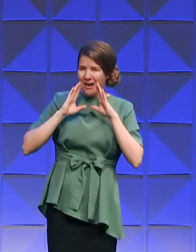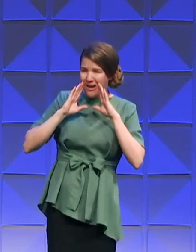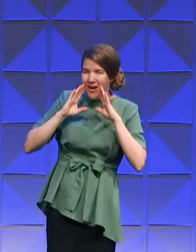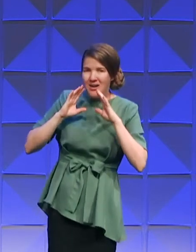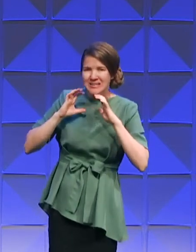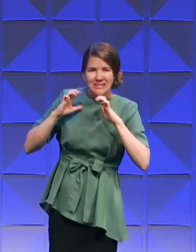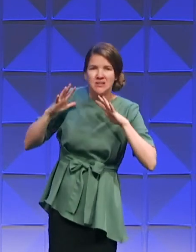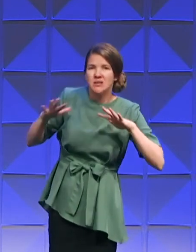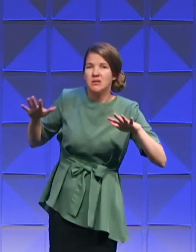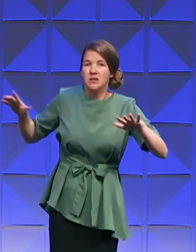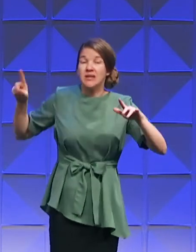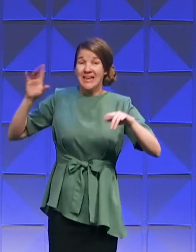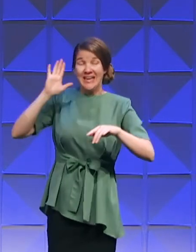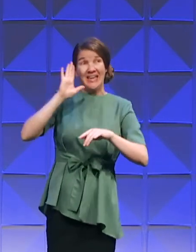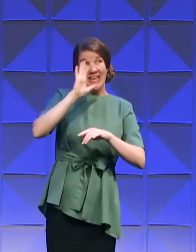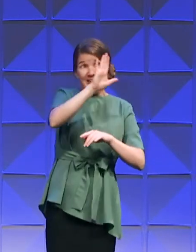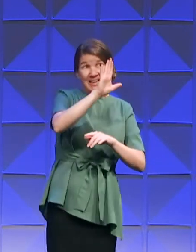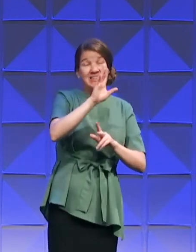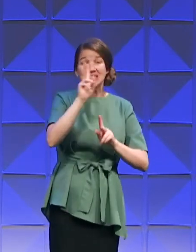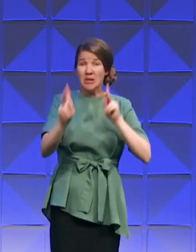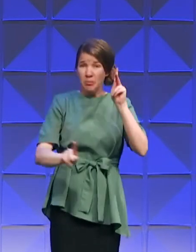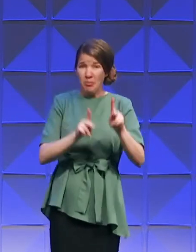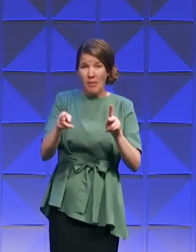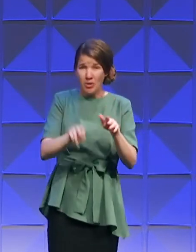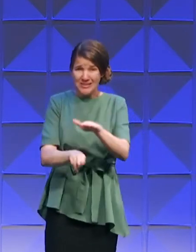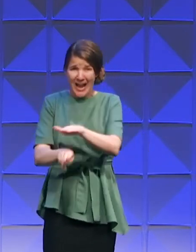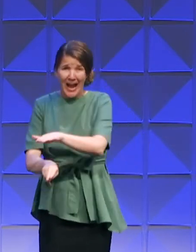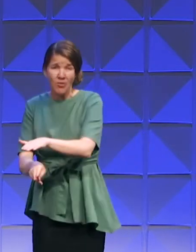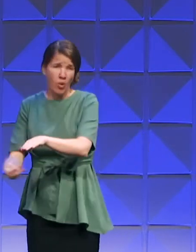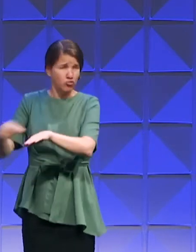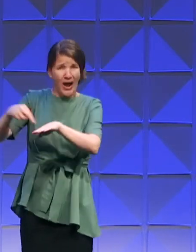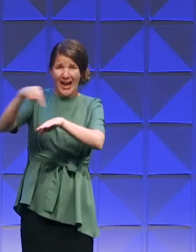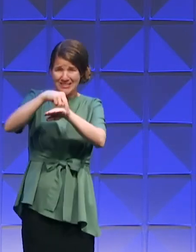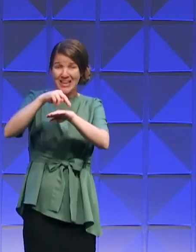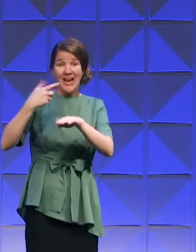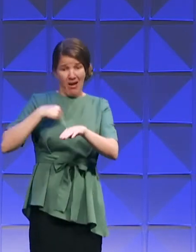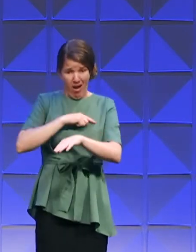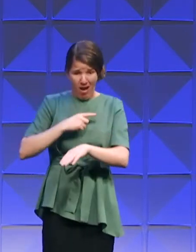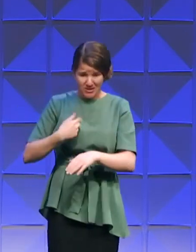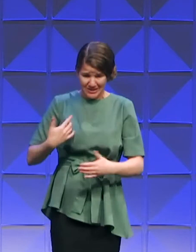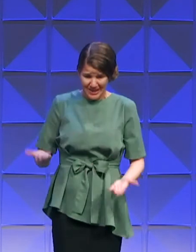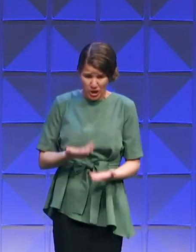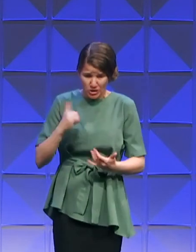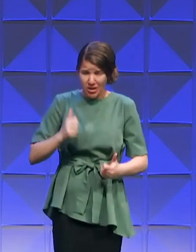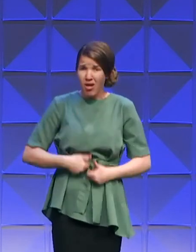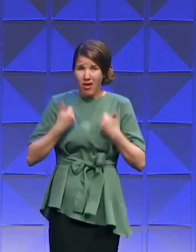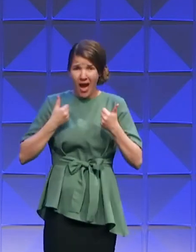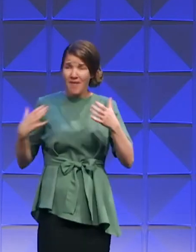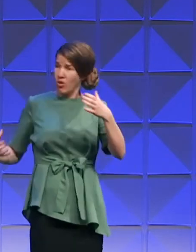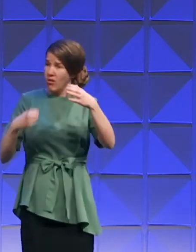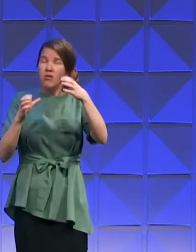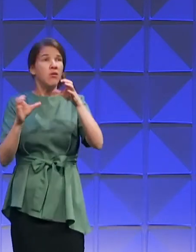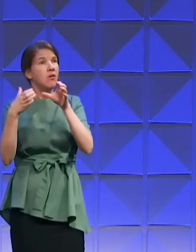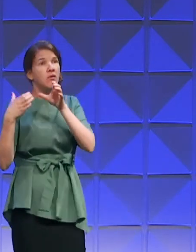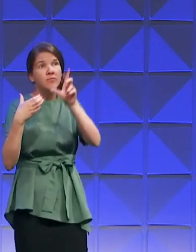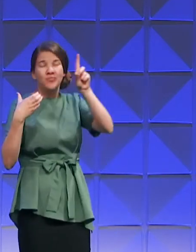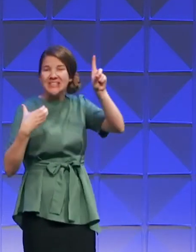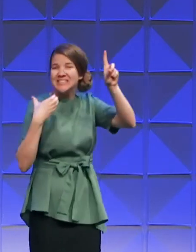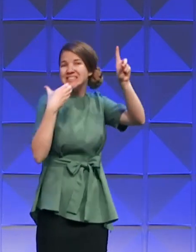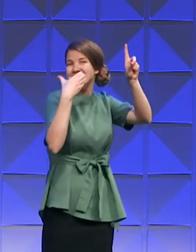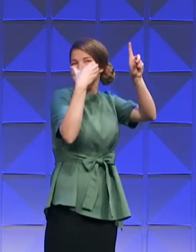The dead in Christ shall rise and we that are alive and remain will be caught up together to meet the Lord